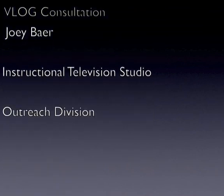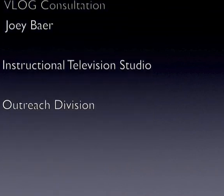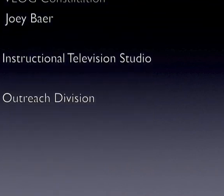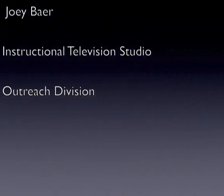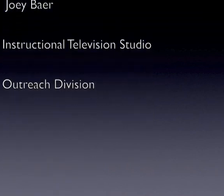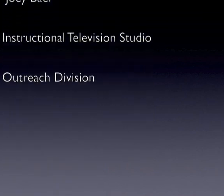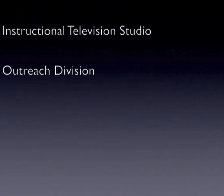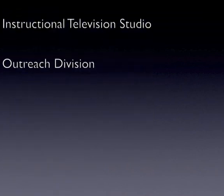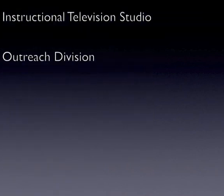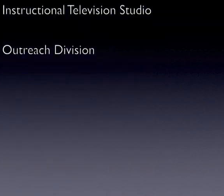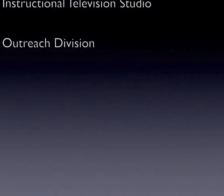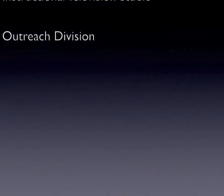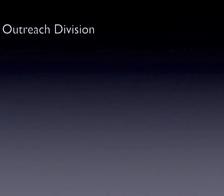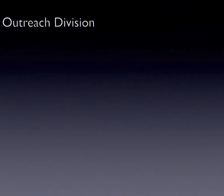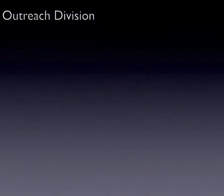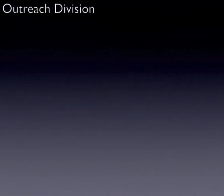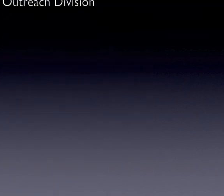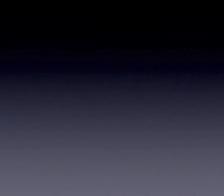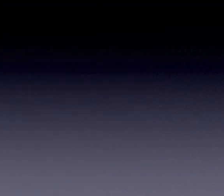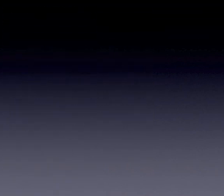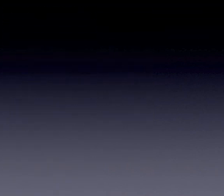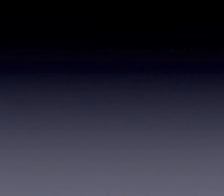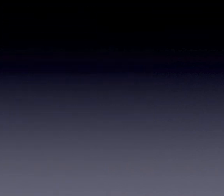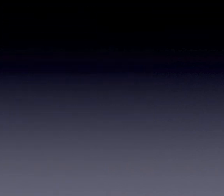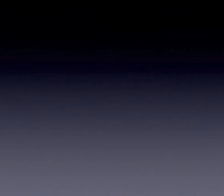You like to individuals. So that through the discussion there, go someone asks myself some of the interested doctor! What degree Let's would say centre classroom your students? You